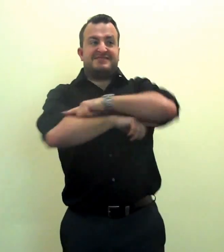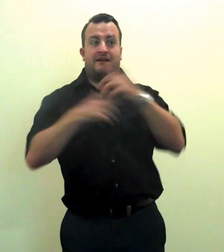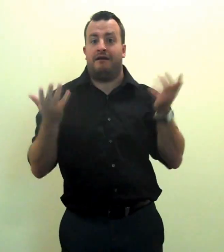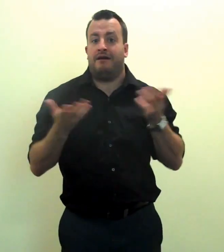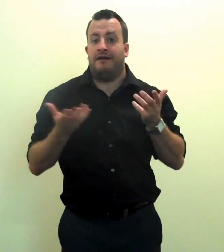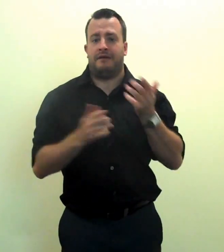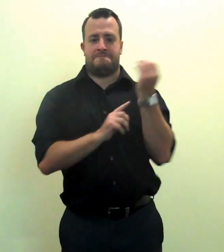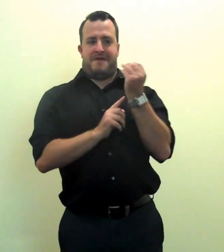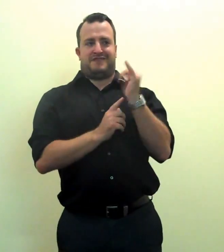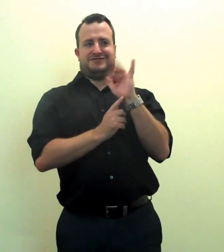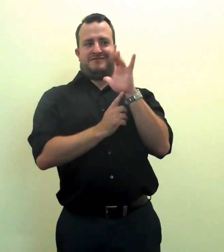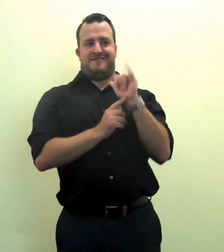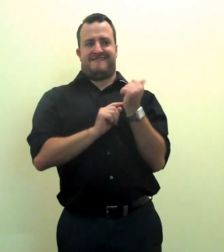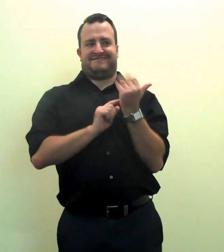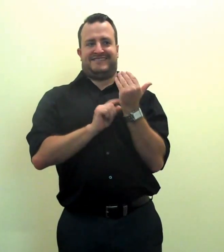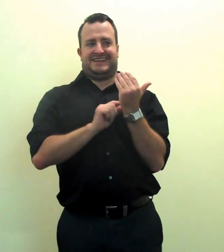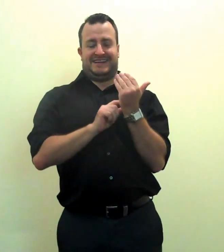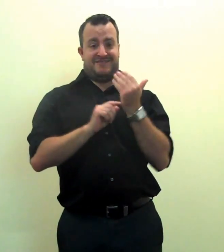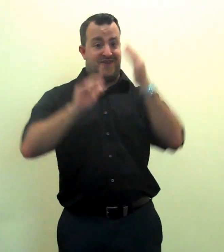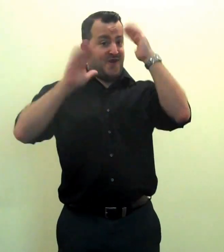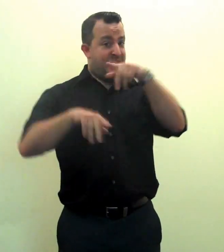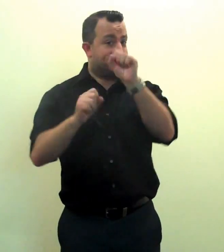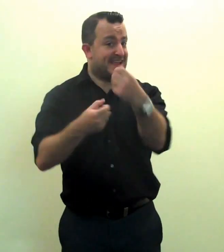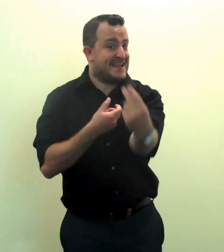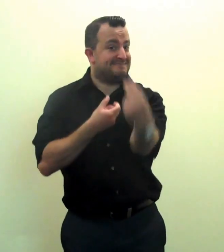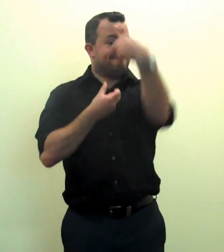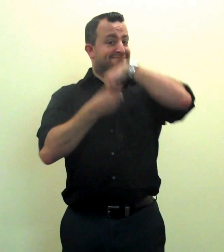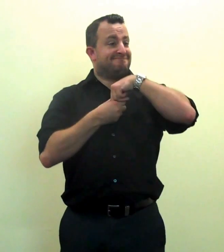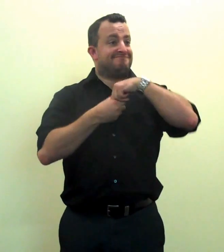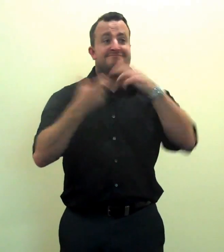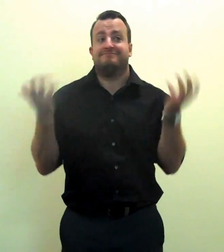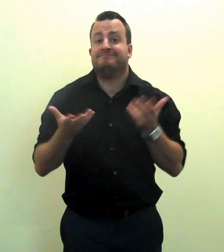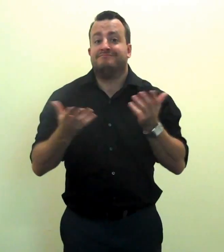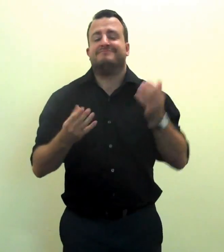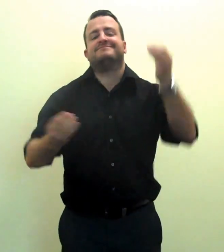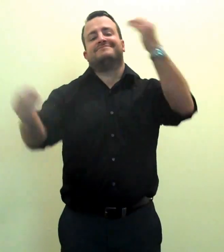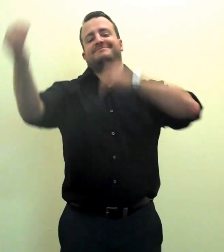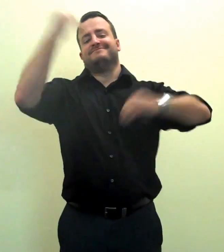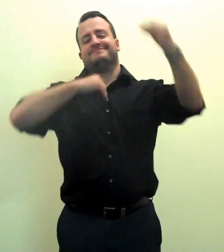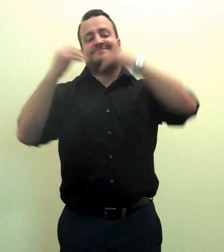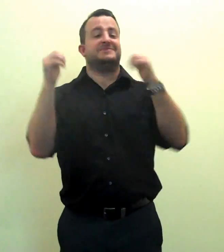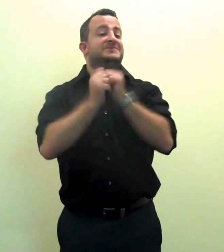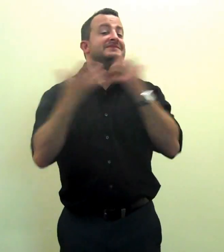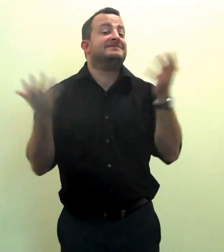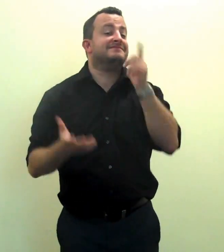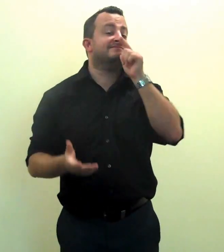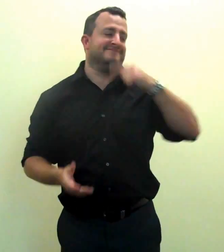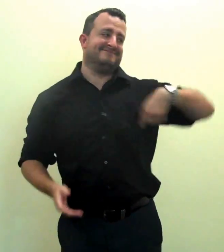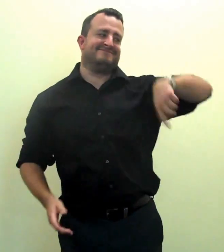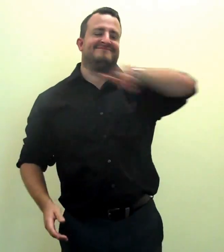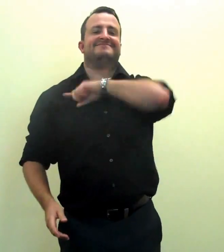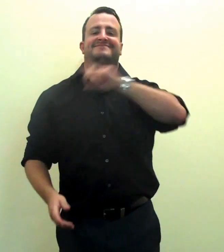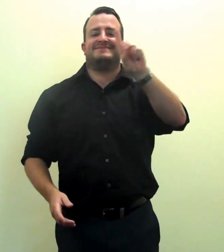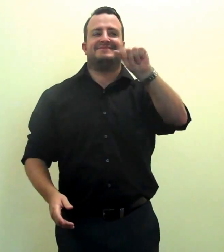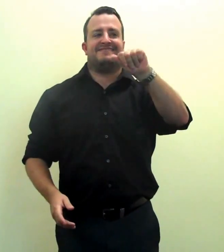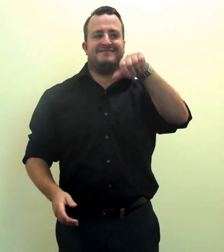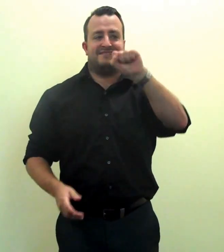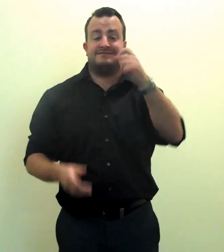Also on Monday, July 15th, we hope you will dine out for DAS at Tully's Restaurant